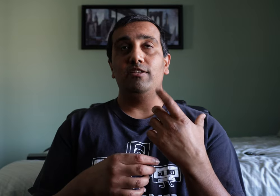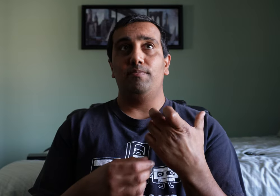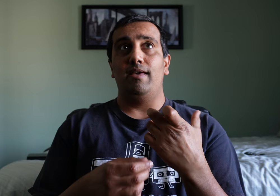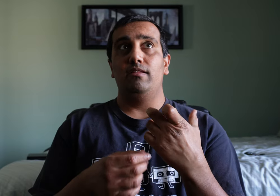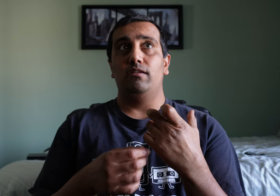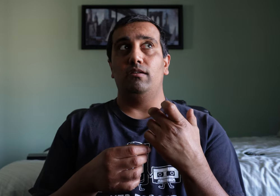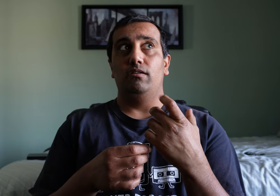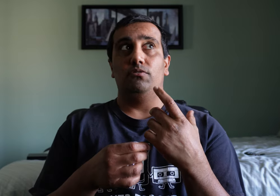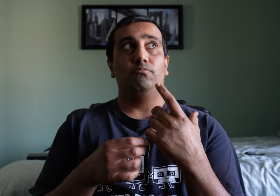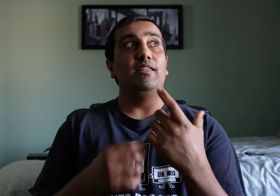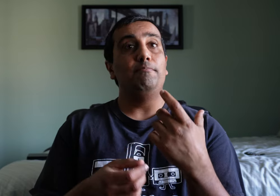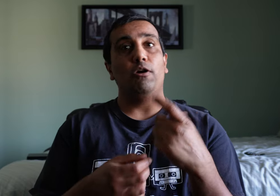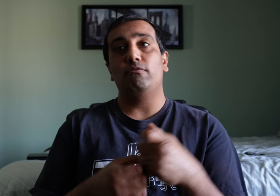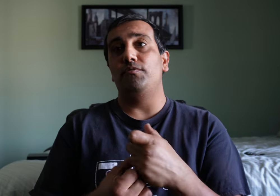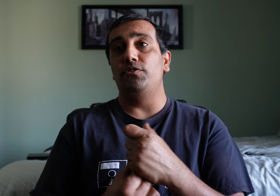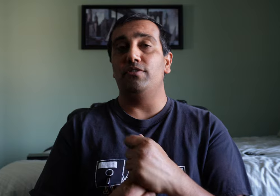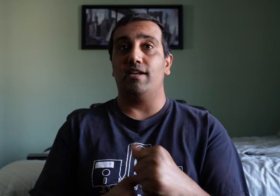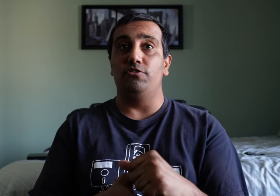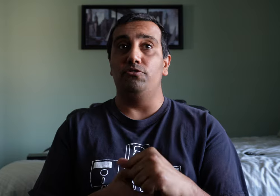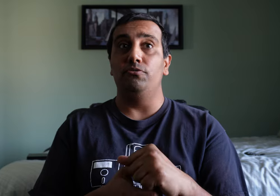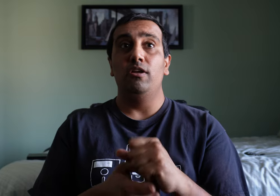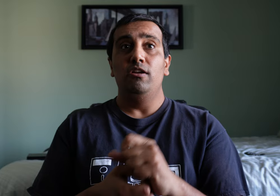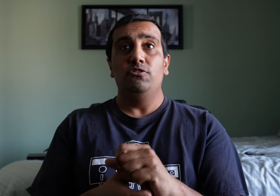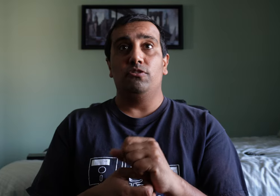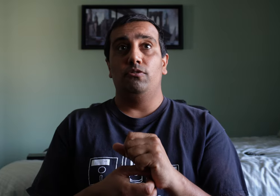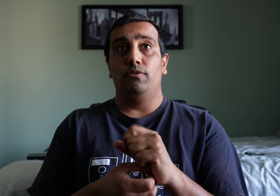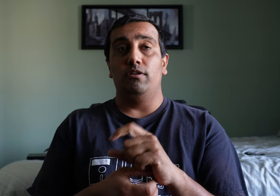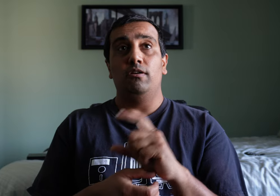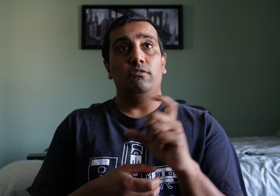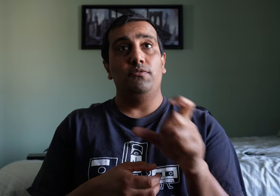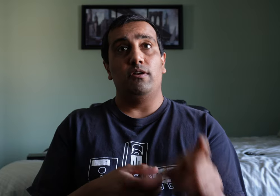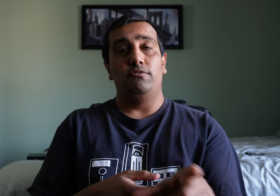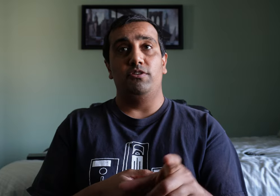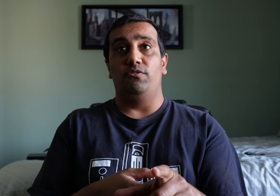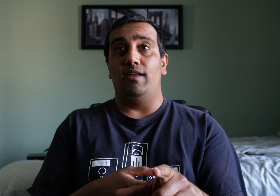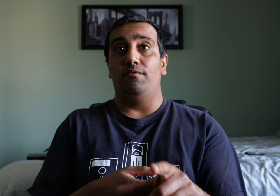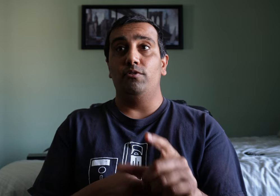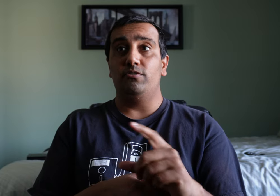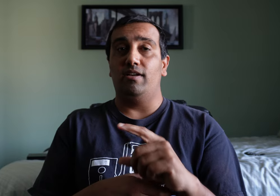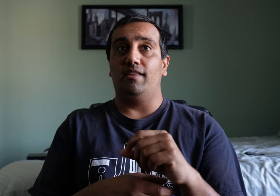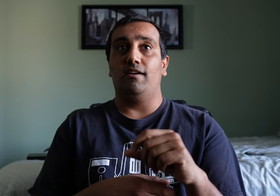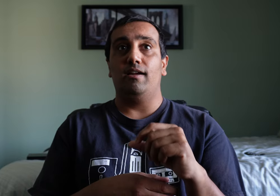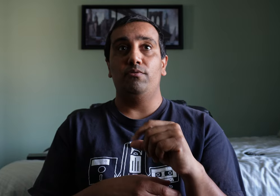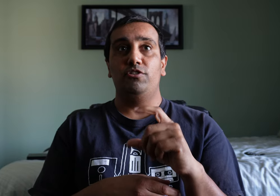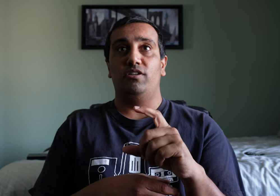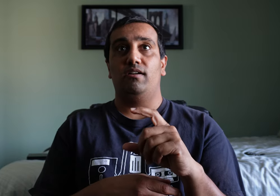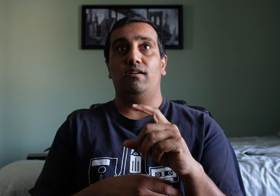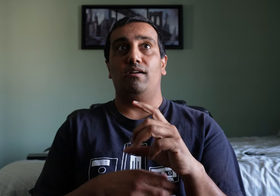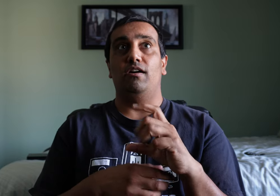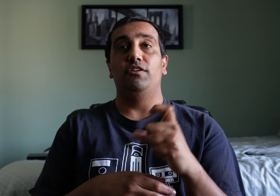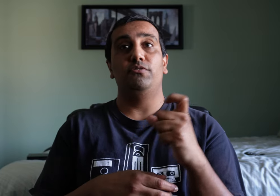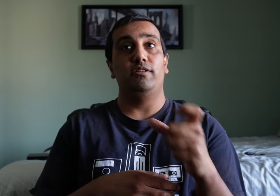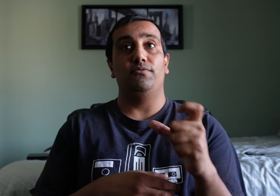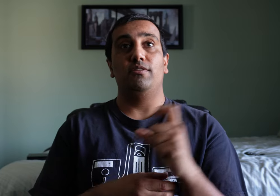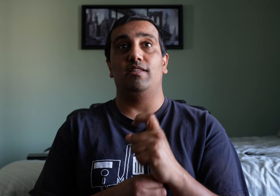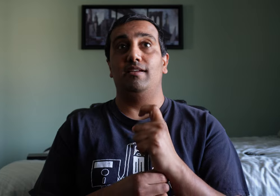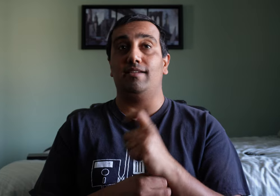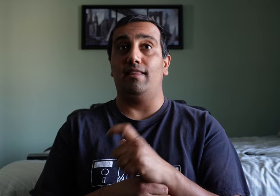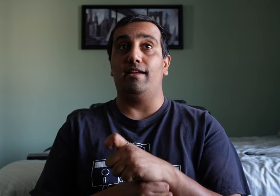expand the theme park reviews that I do. So in honor of their 100-year anniversary, I thought I would share 100 different things I like